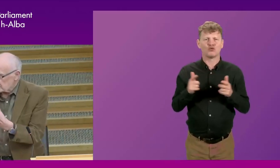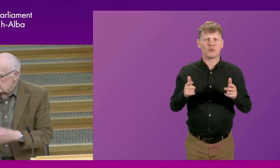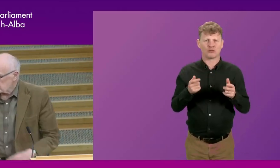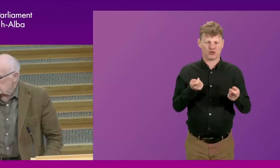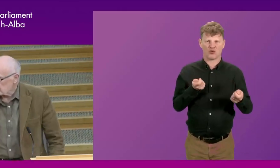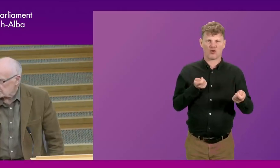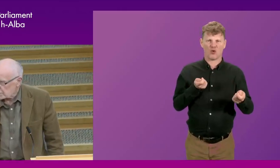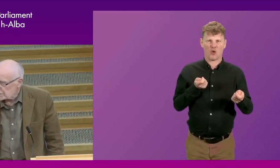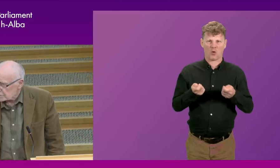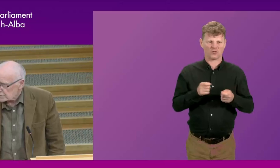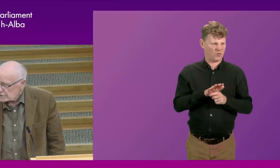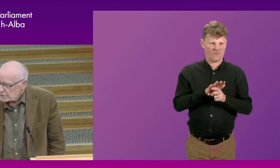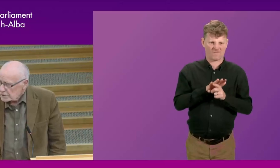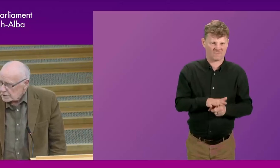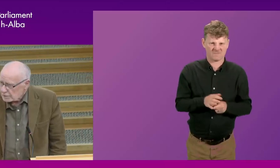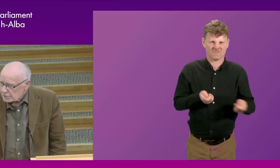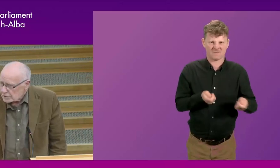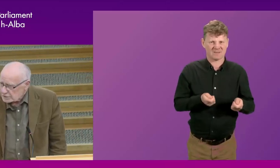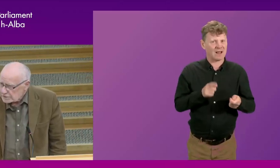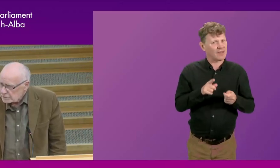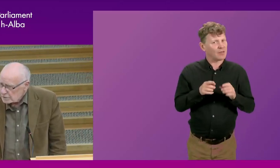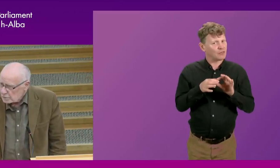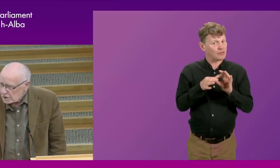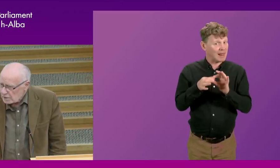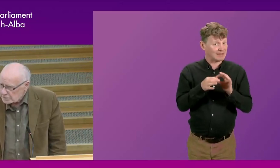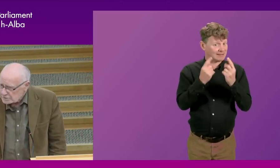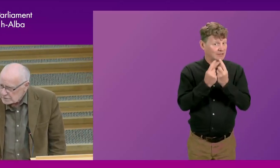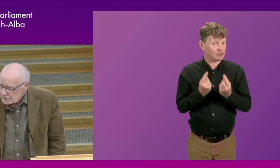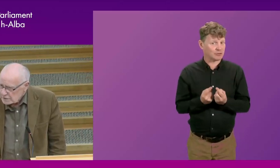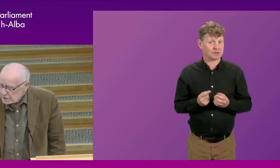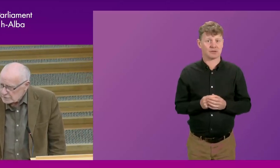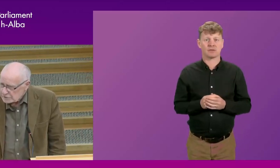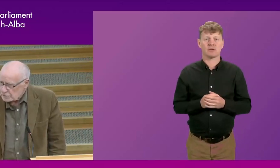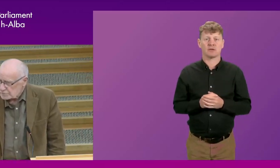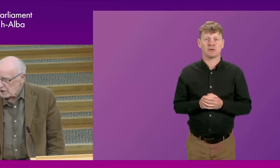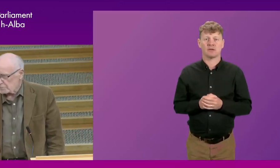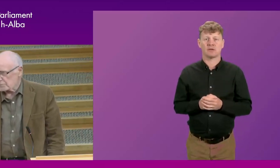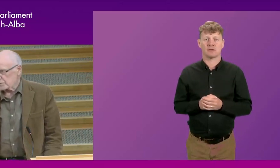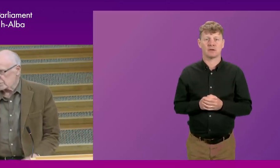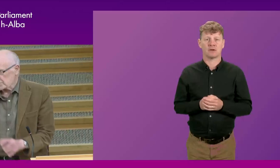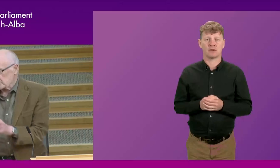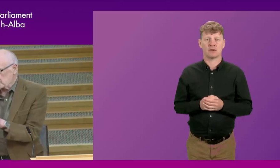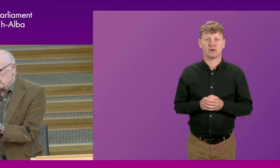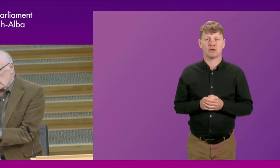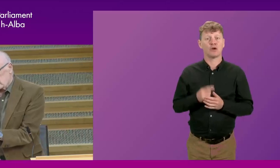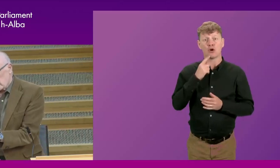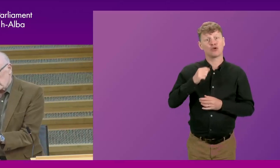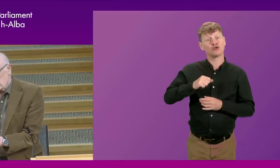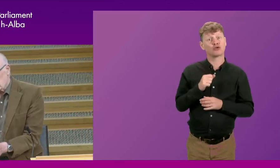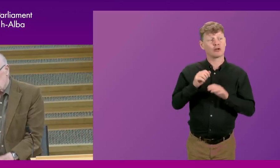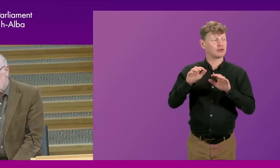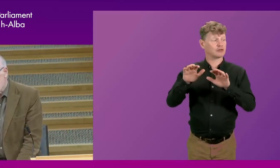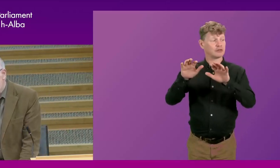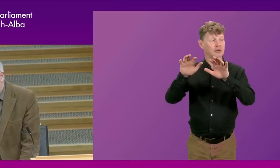the two things are interrelated. Because what happens in the Scottish Parliament, because it's a much smaller